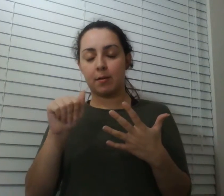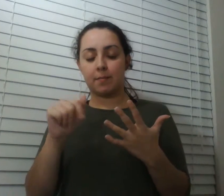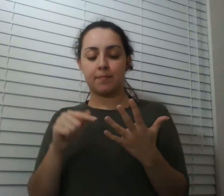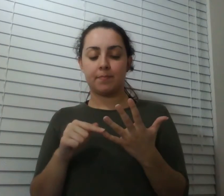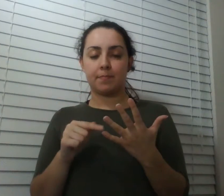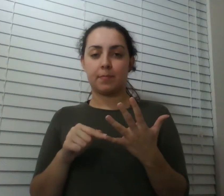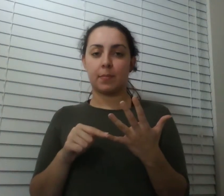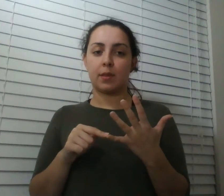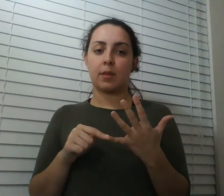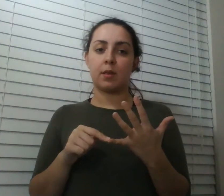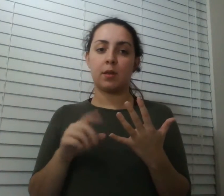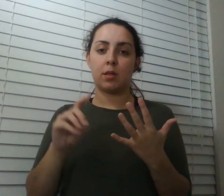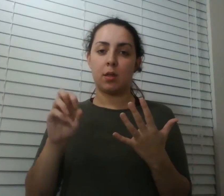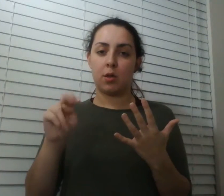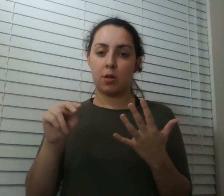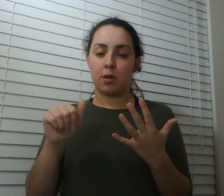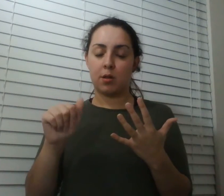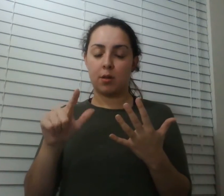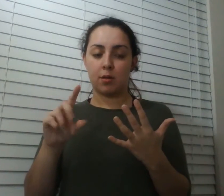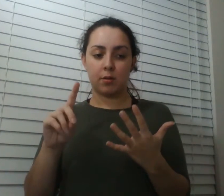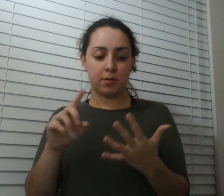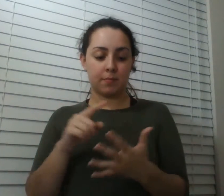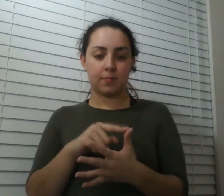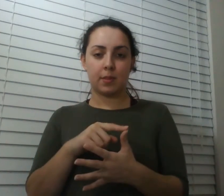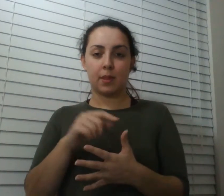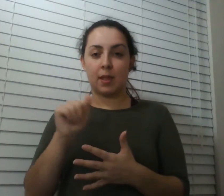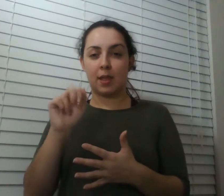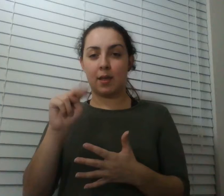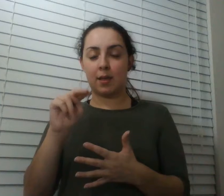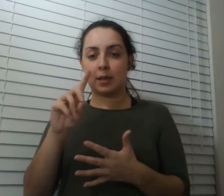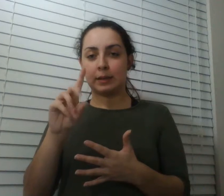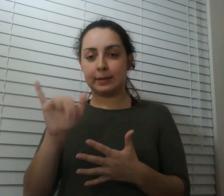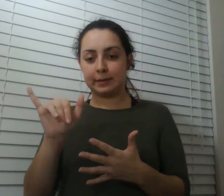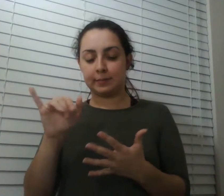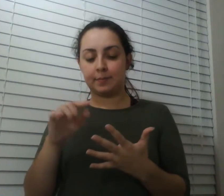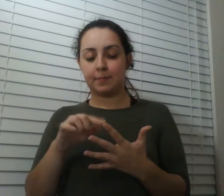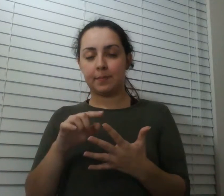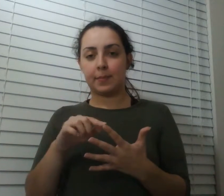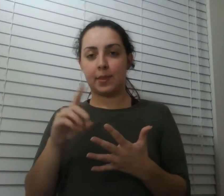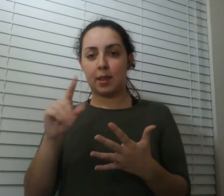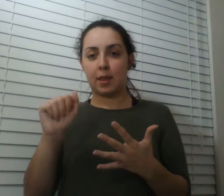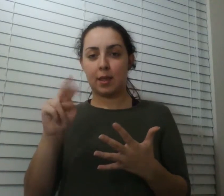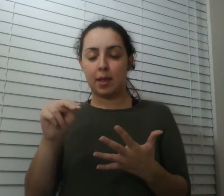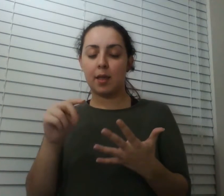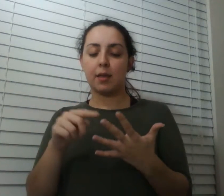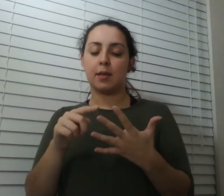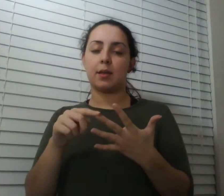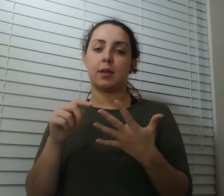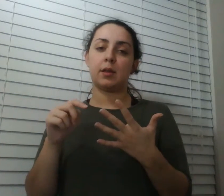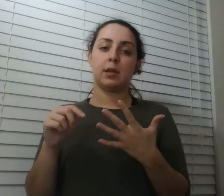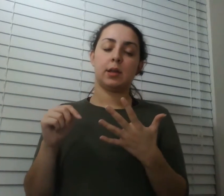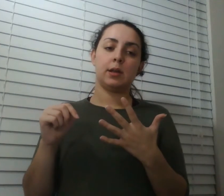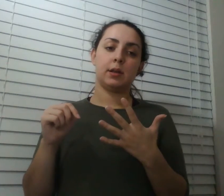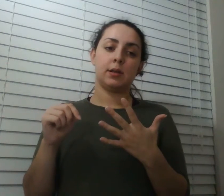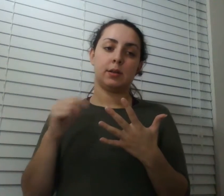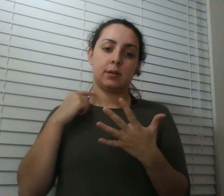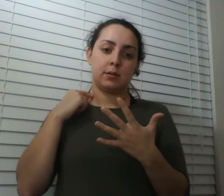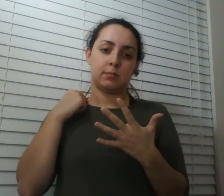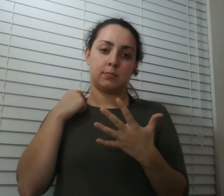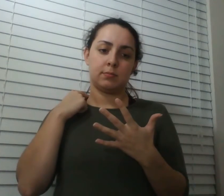o'donnell bill and o'keefe lynn levy and andy mill with help from barry clements and shruthy pinnaman navy all right